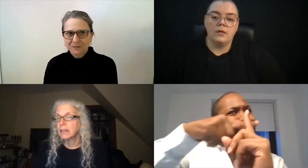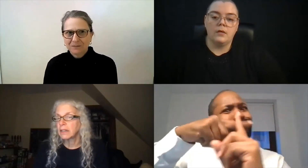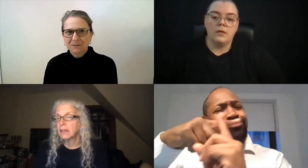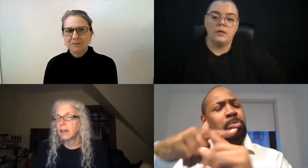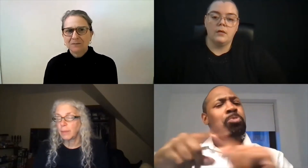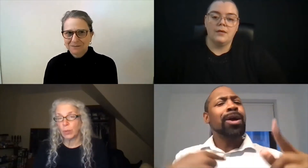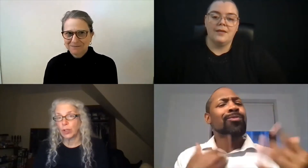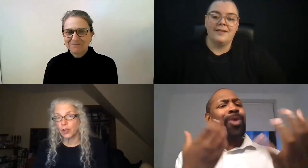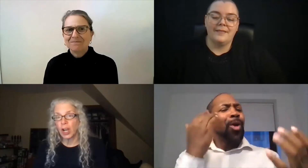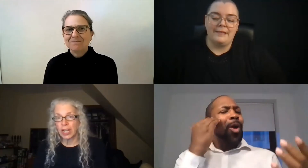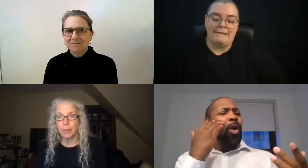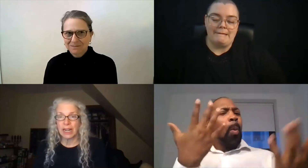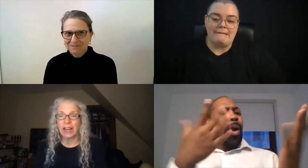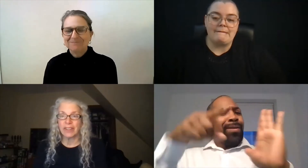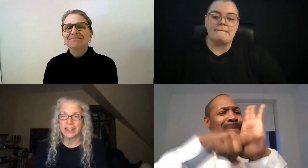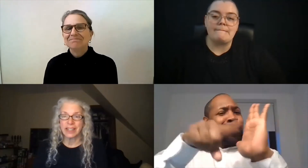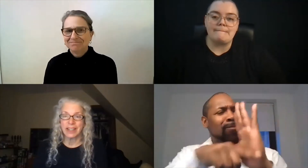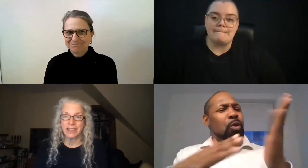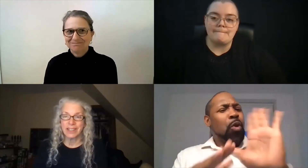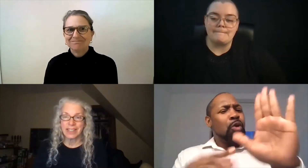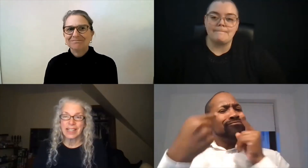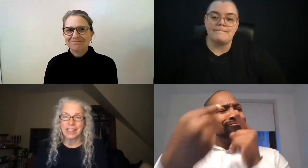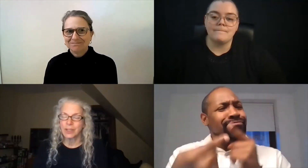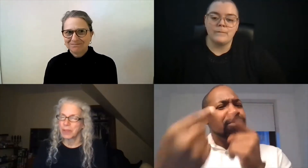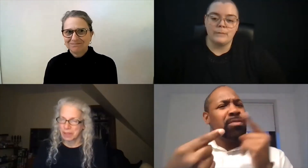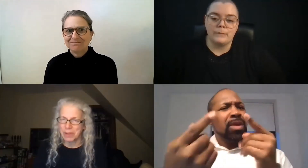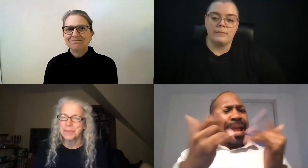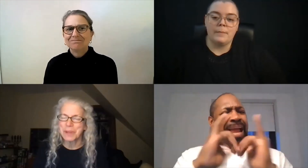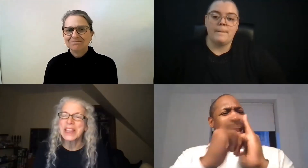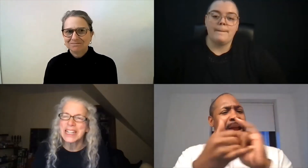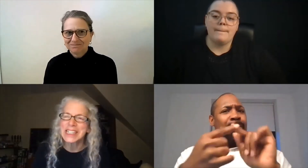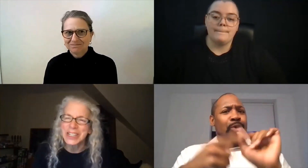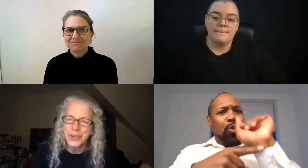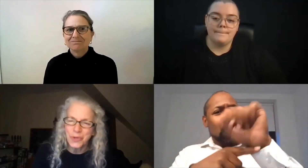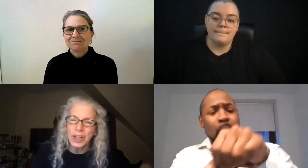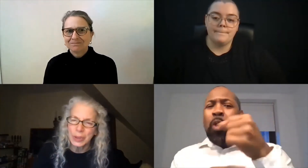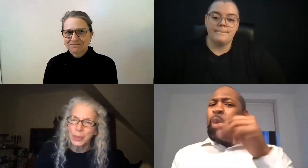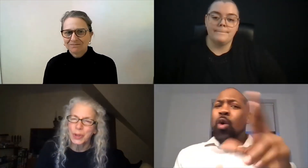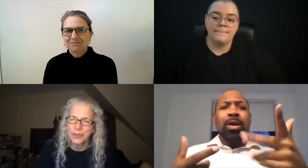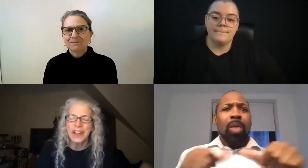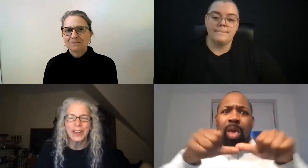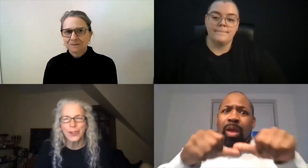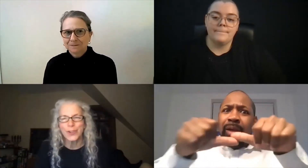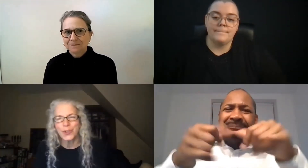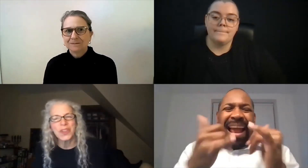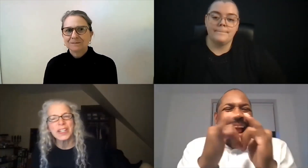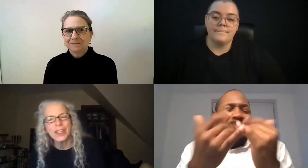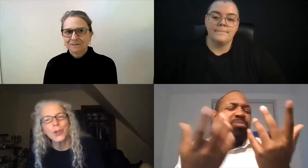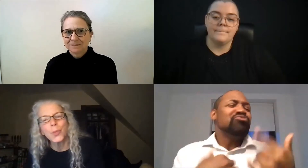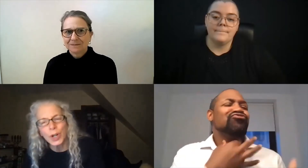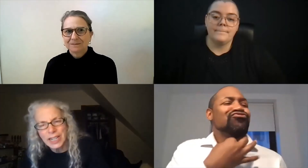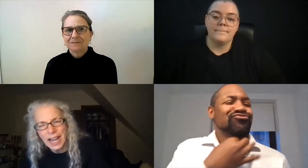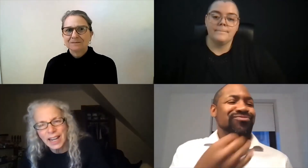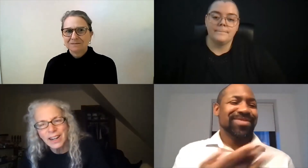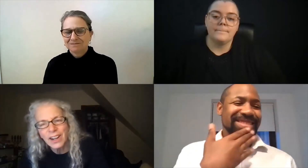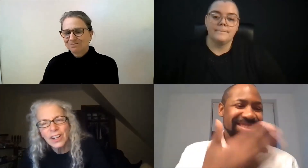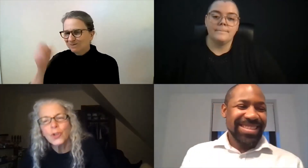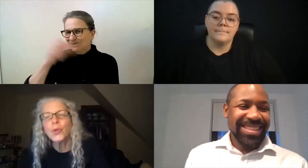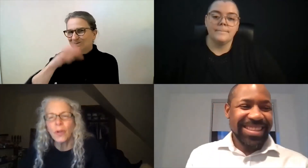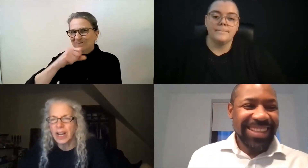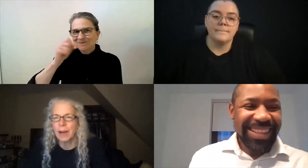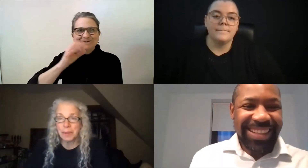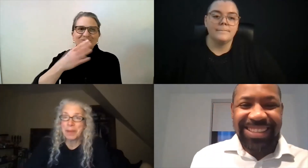And, I mean, what you're talking about, obviously, are successes, but there must be things that you struggled with or failures or things that you worked at